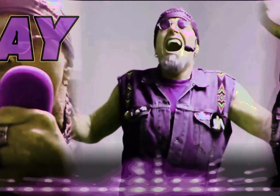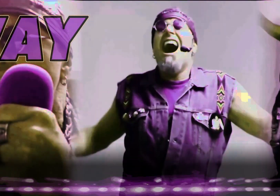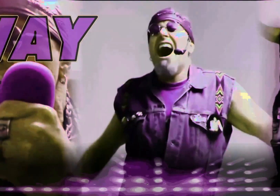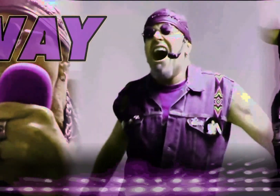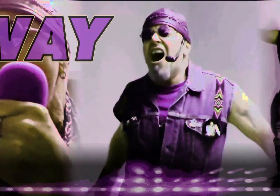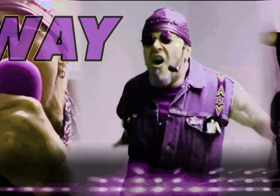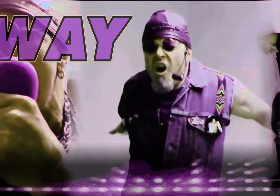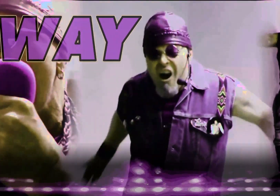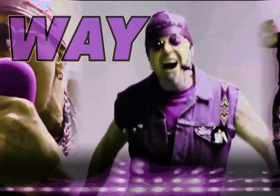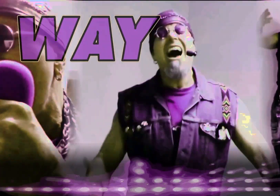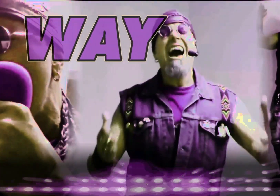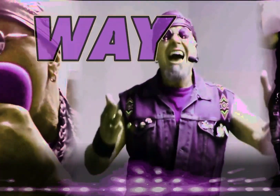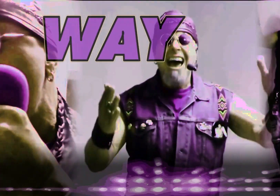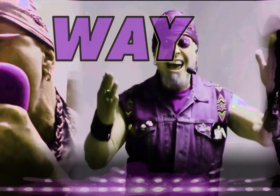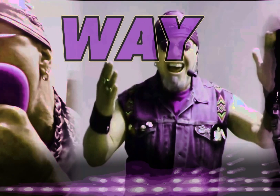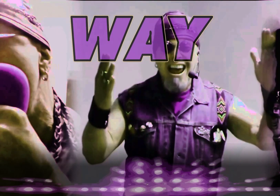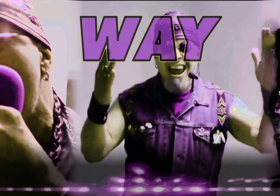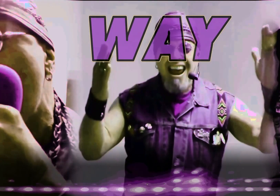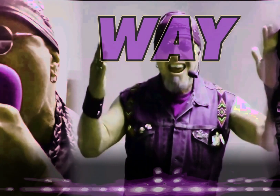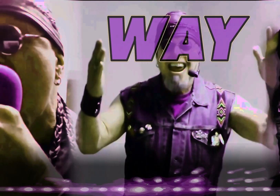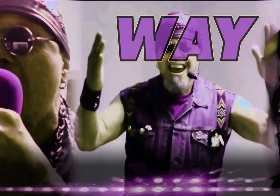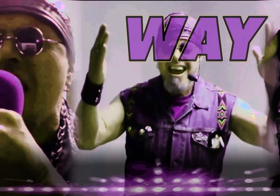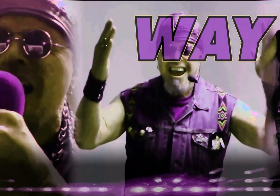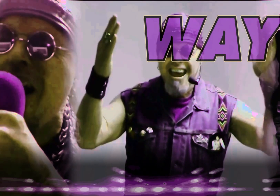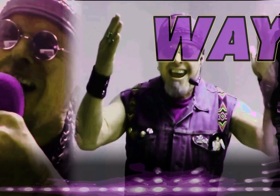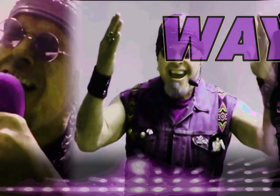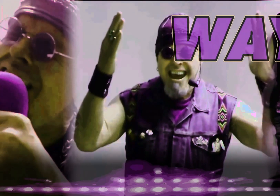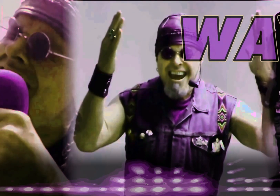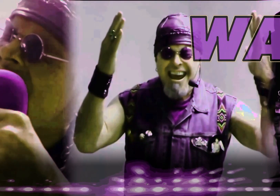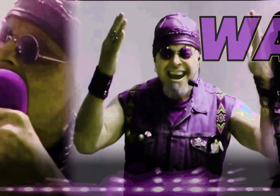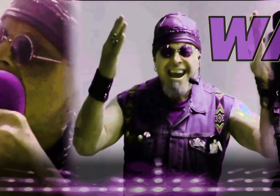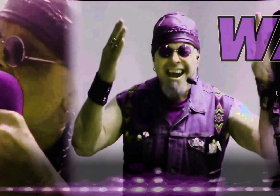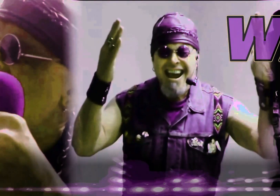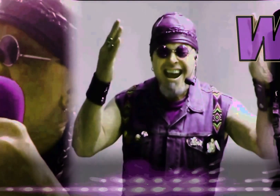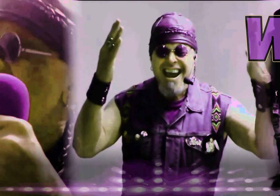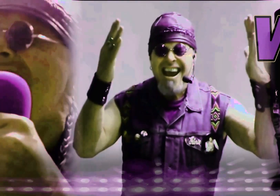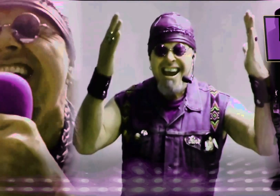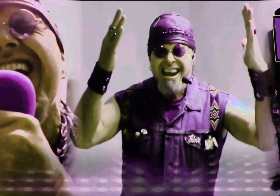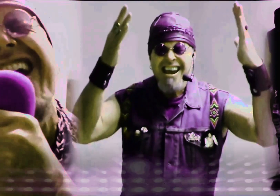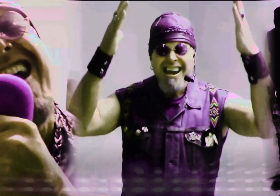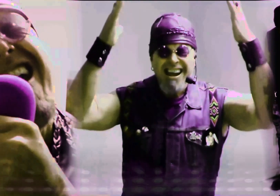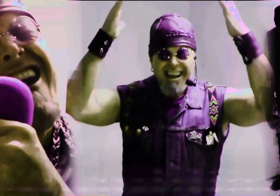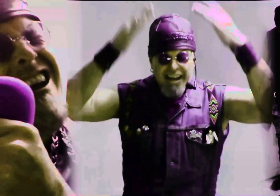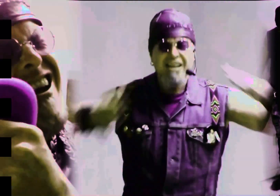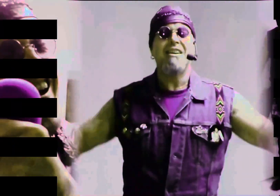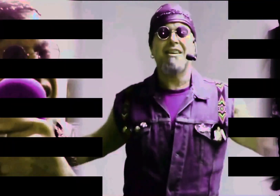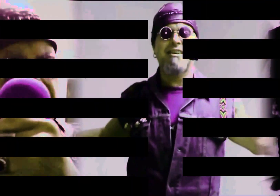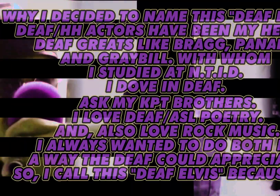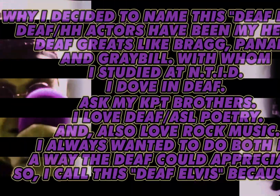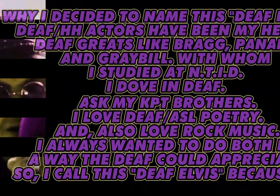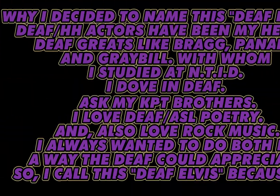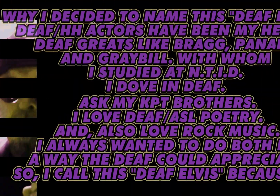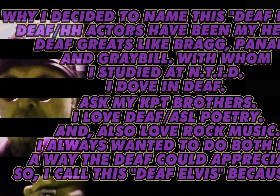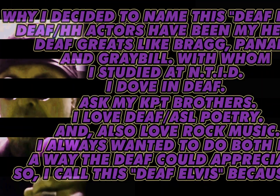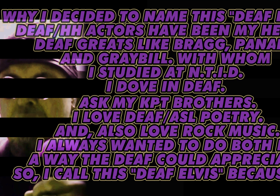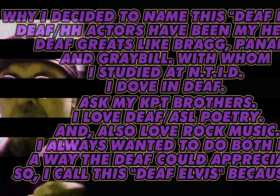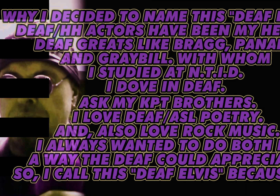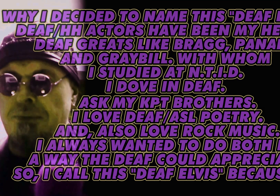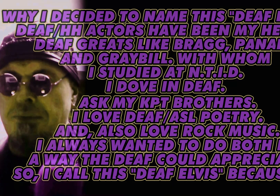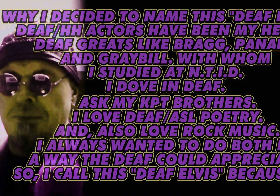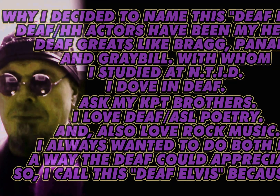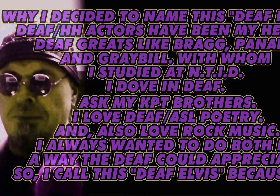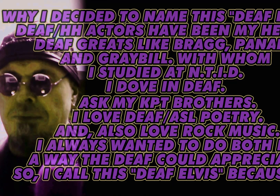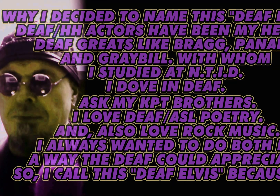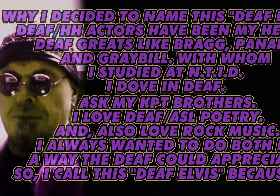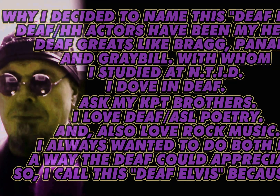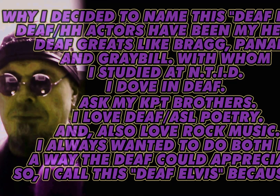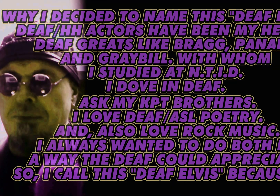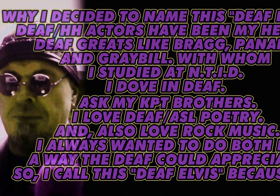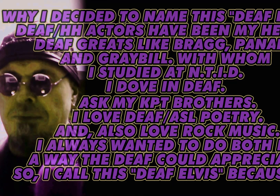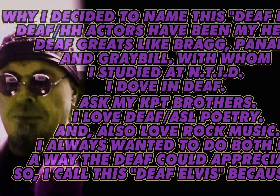records